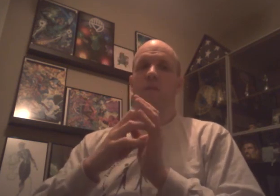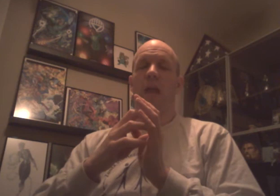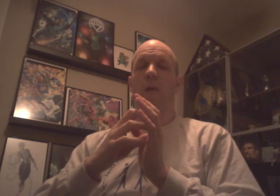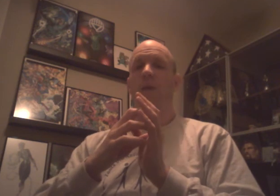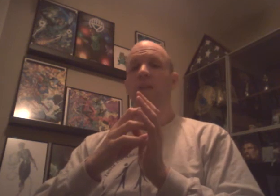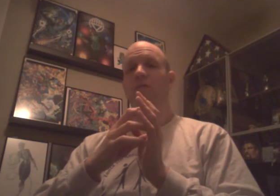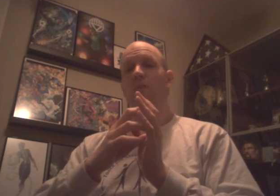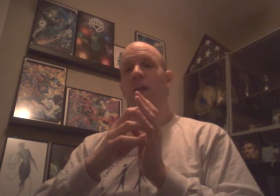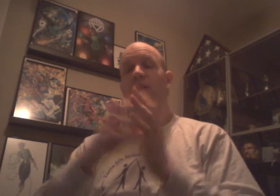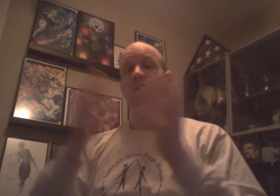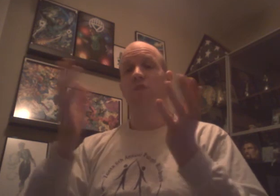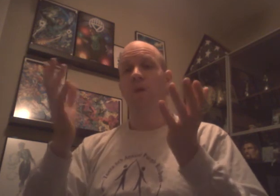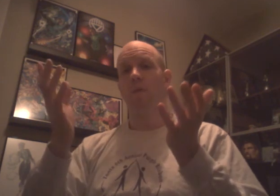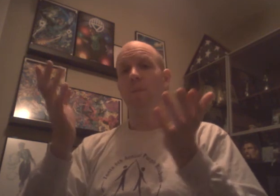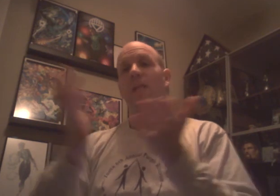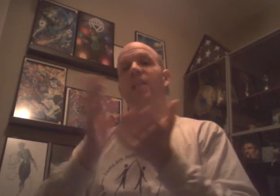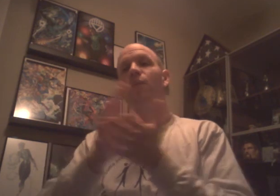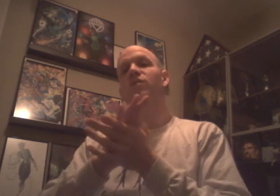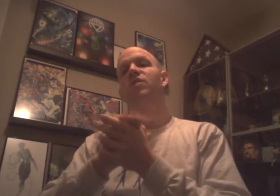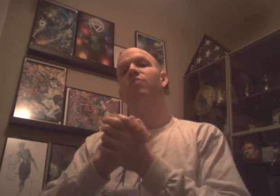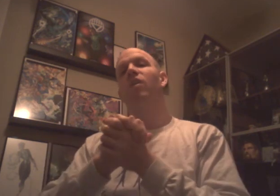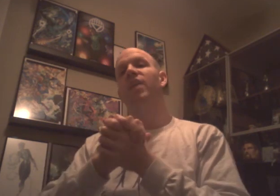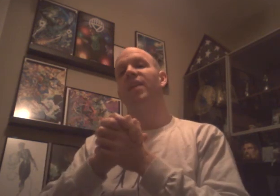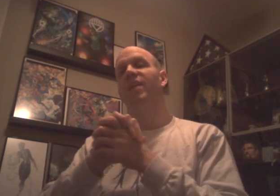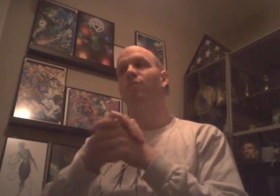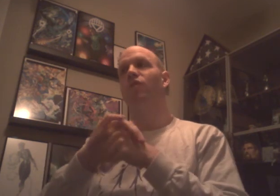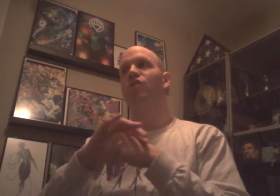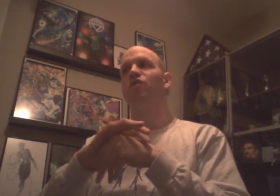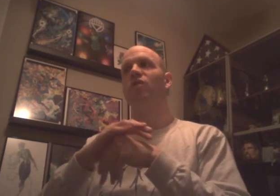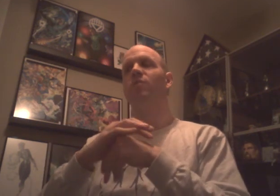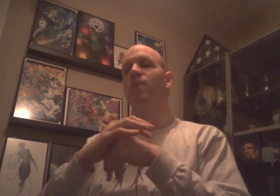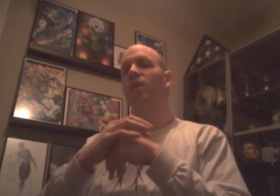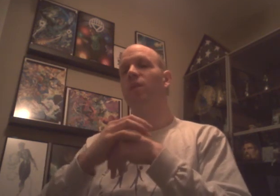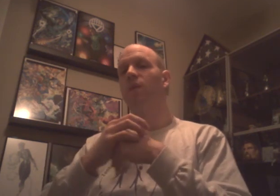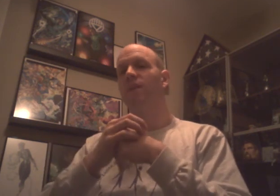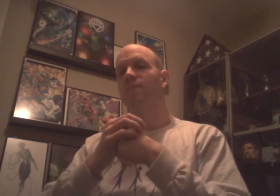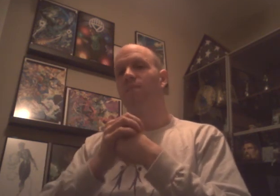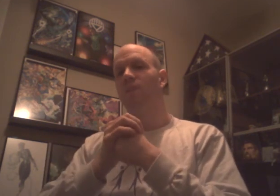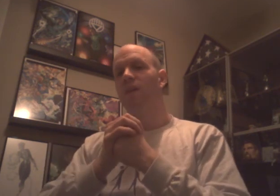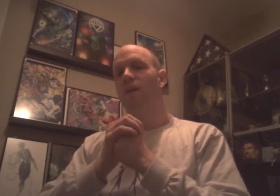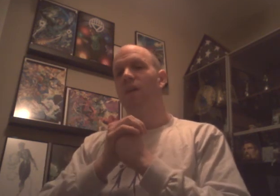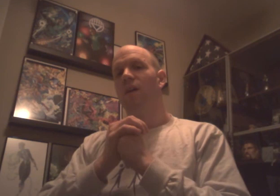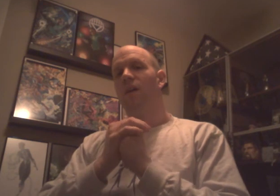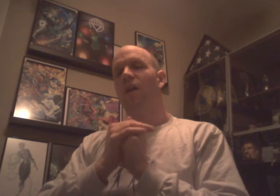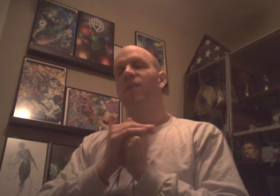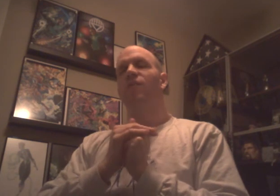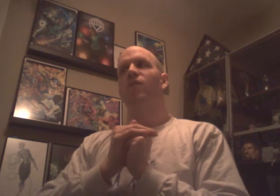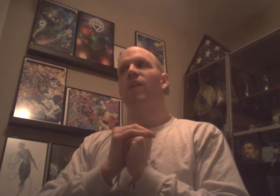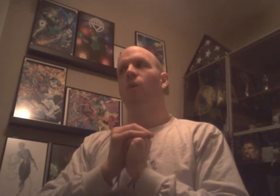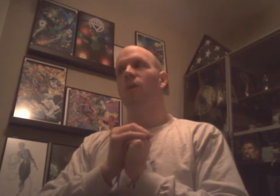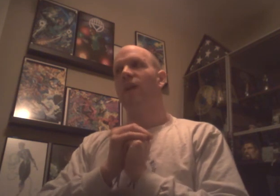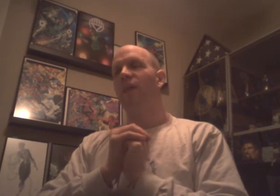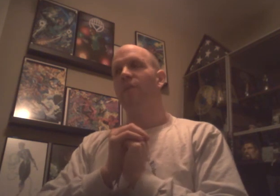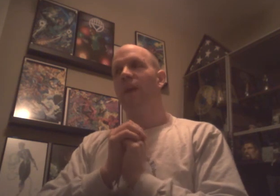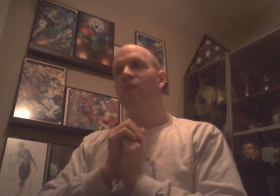Not really surprised they didn't show up. I'm glad they were smart and they didn't put certain people in the ring. I think if would have Orton have a match.